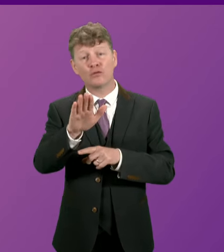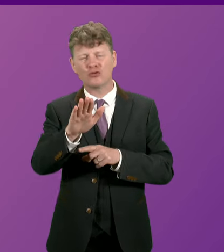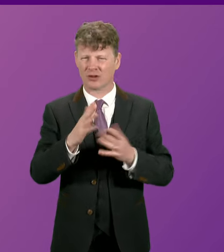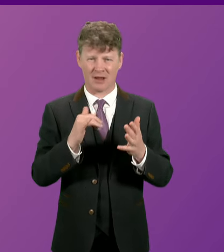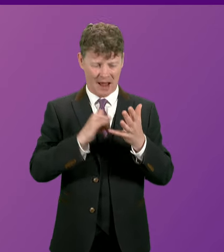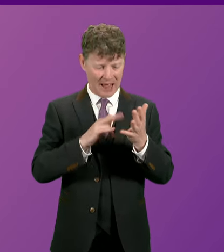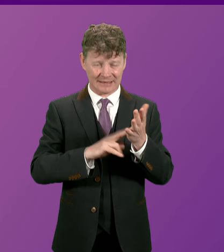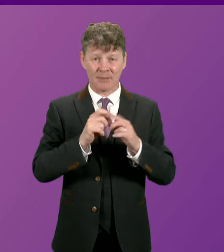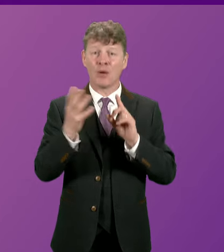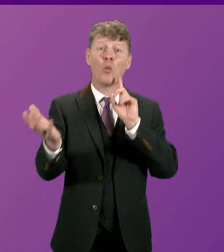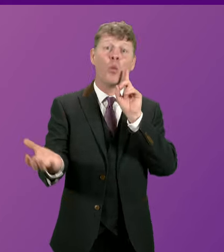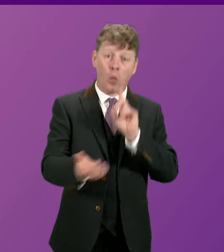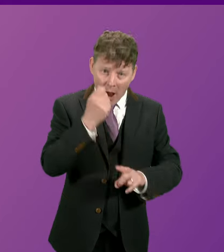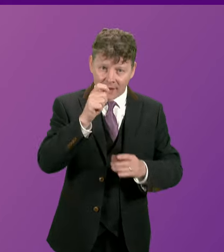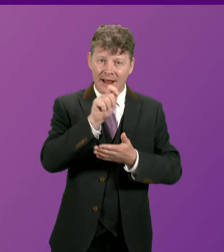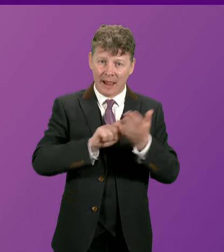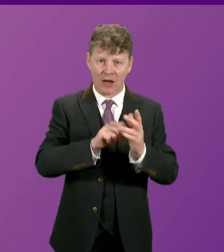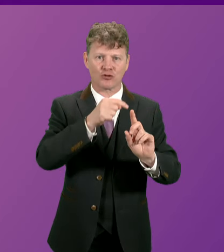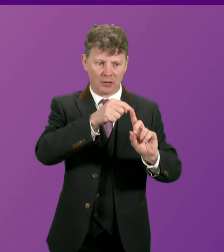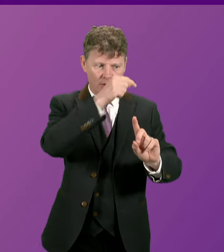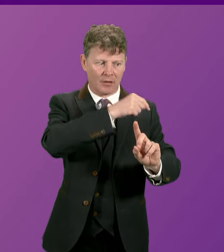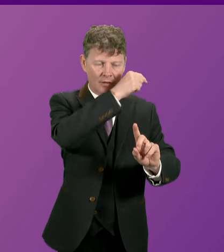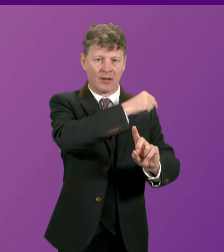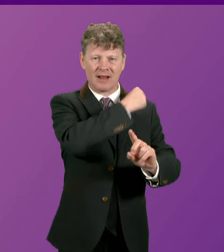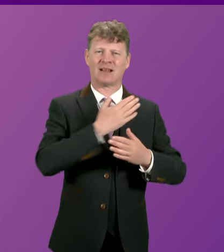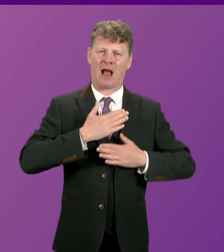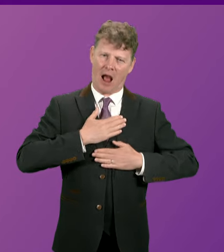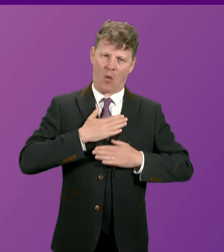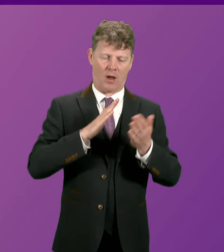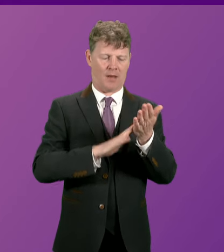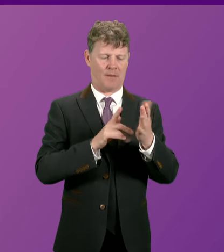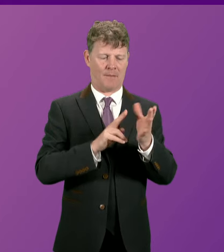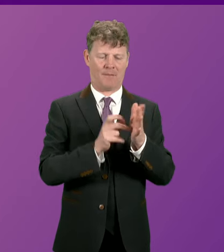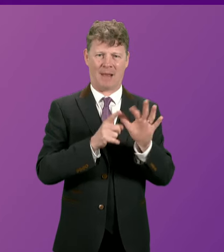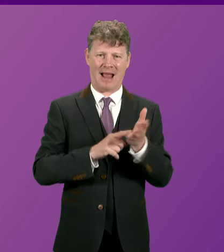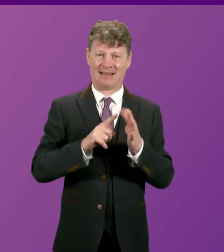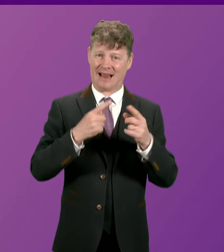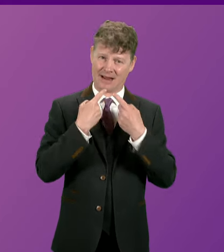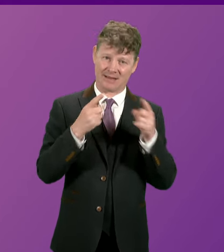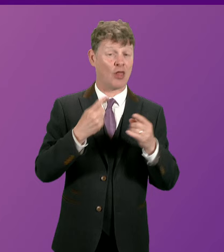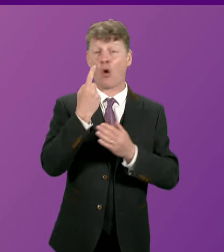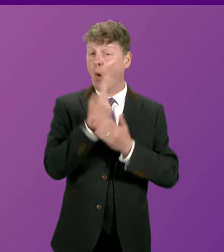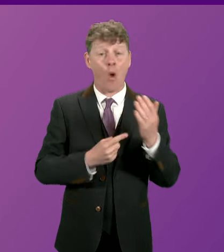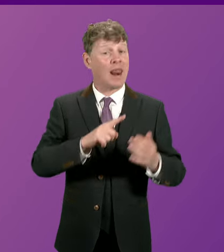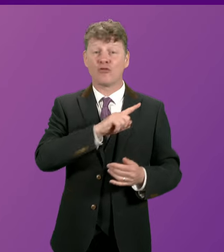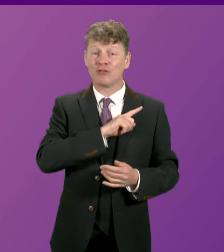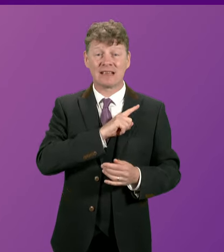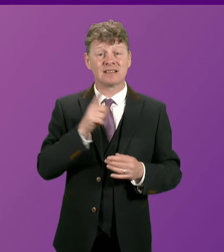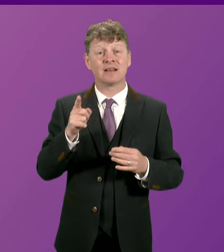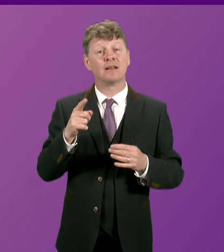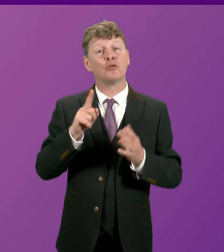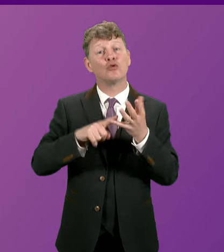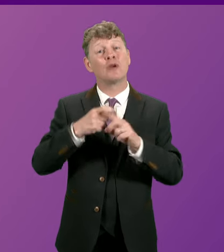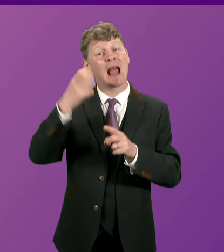and won election after election on, the only reason, the only reason that Westminster refuses to give that second referendum